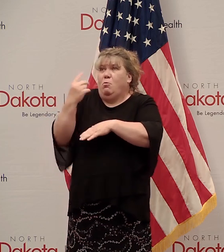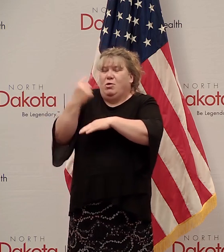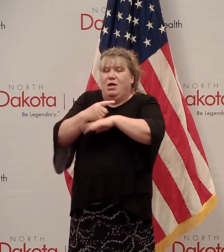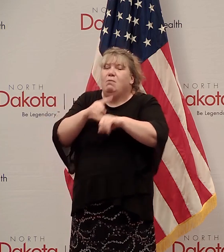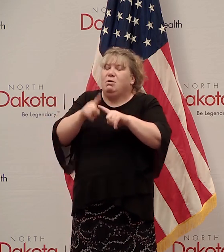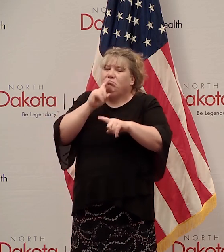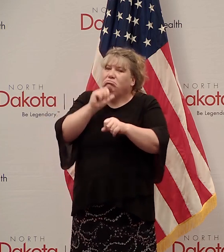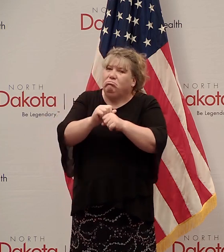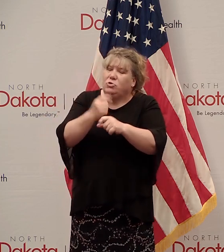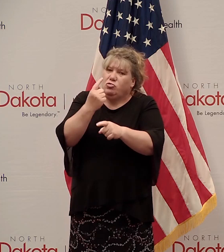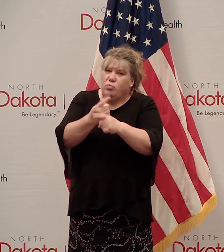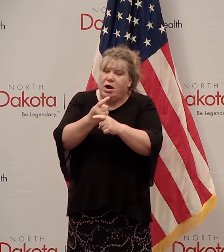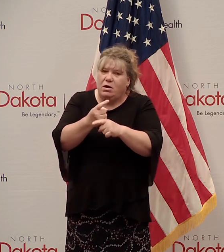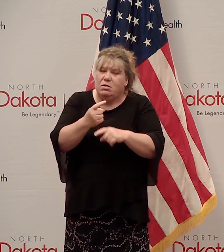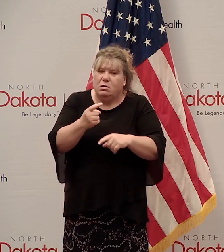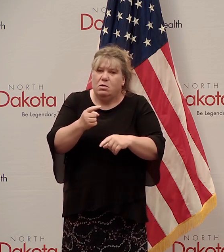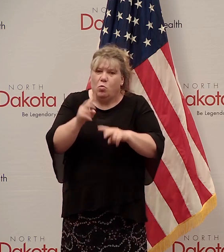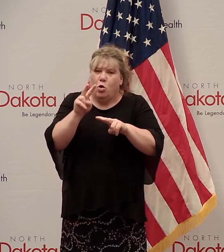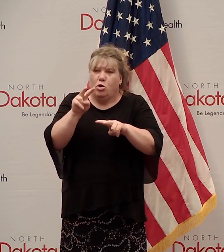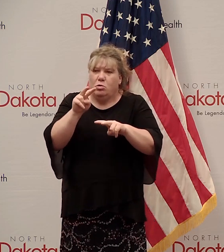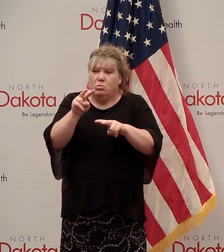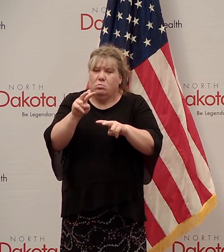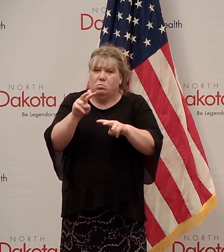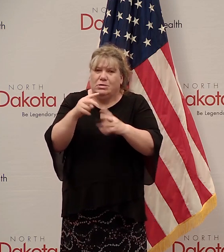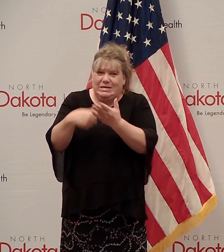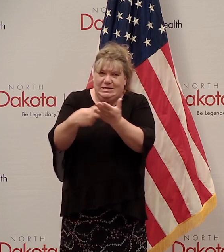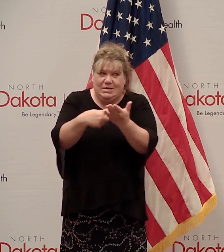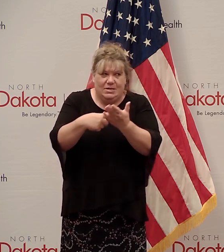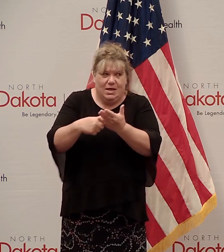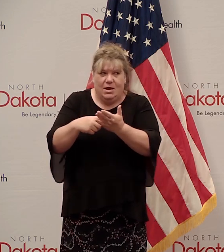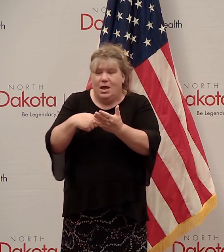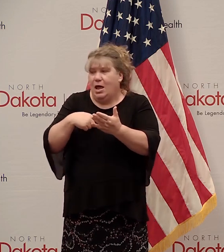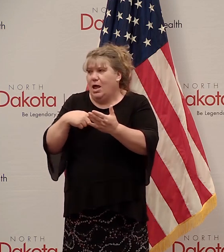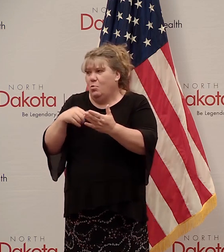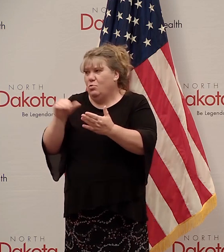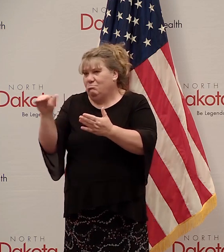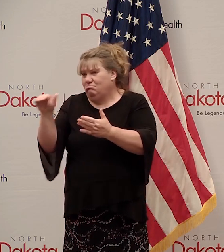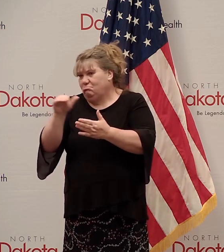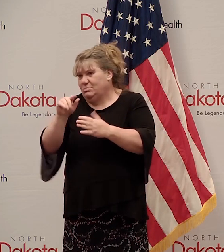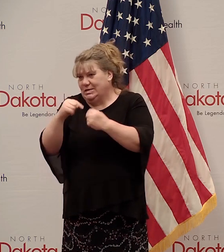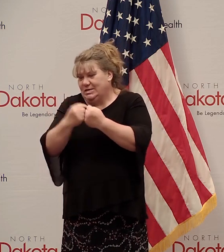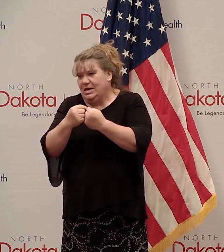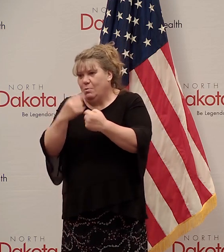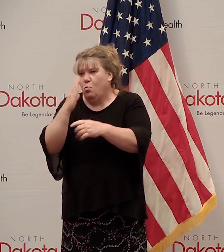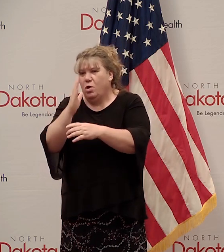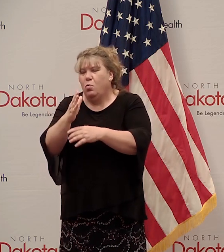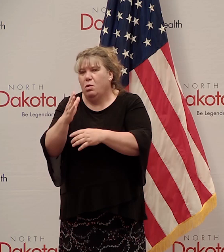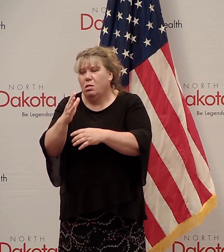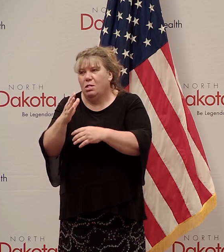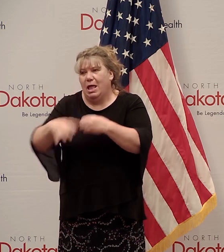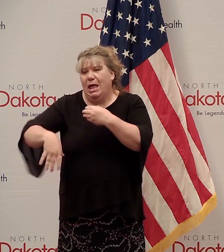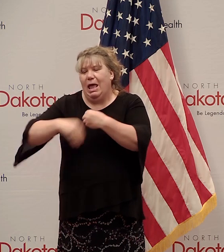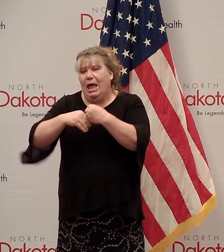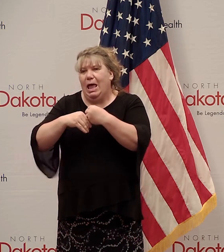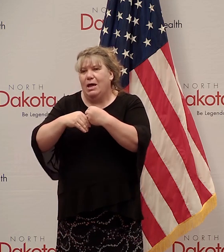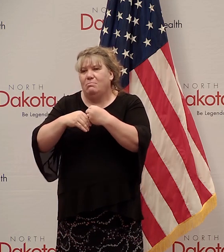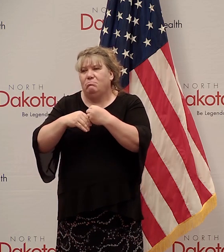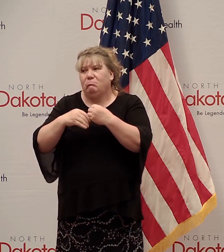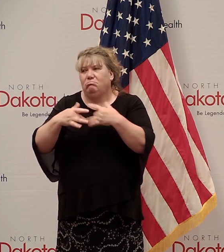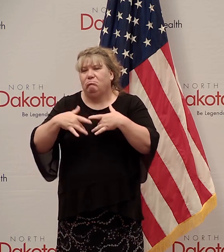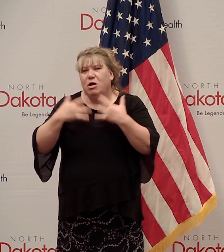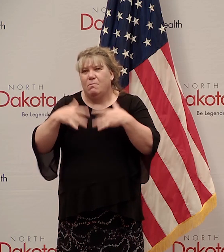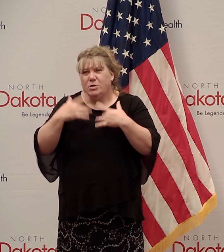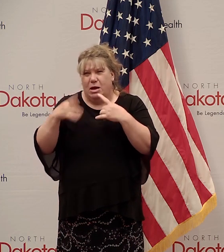definitely looking at. And we'll and I just make a note to our team that we'll provide an update on on campgrounds at a future state state